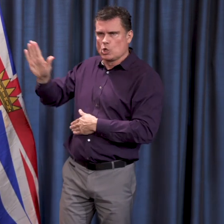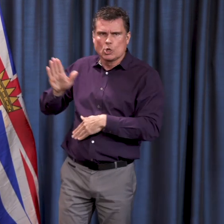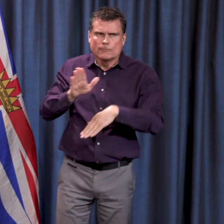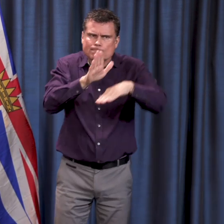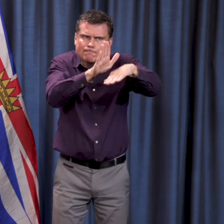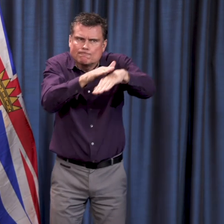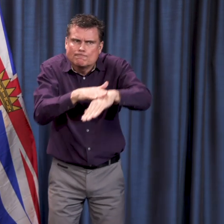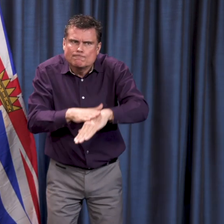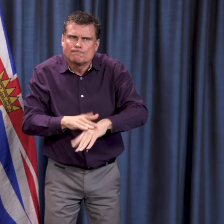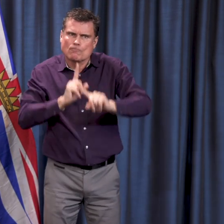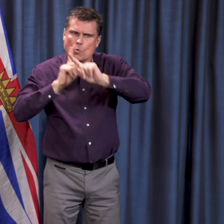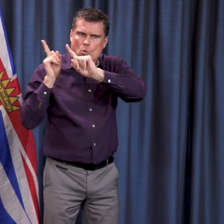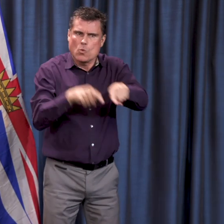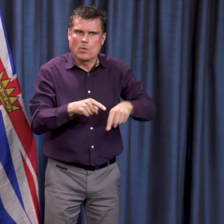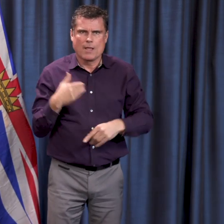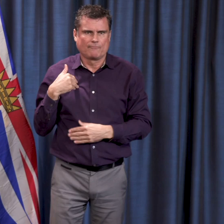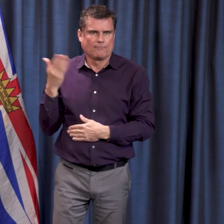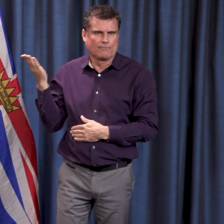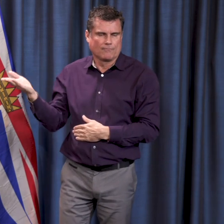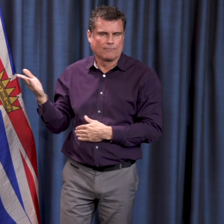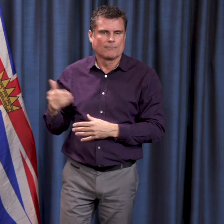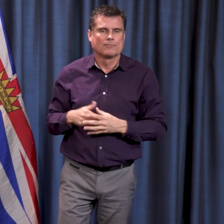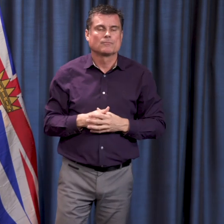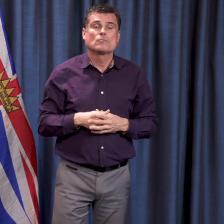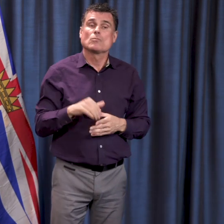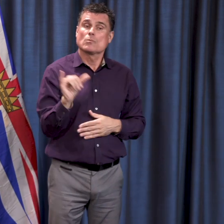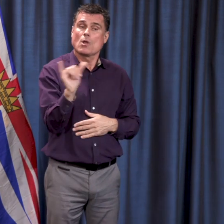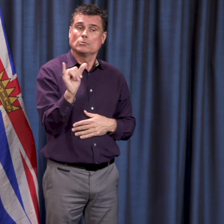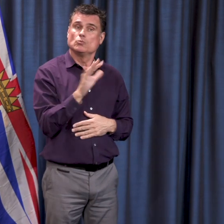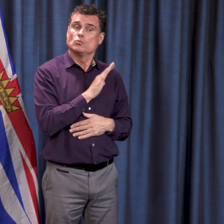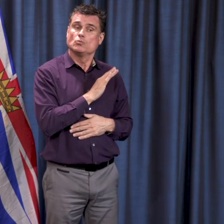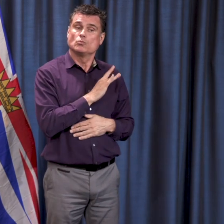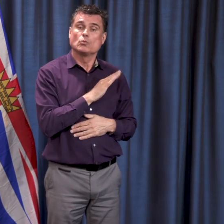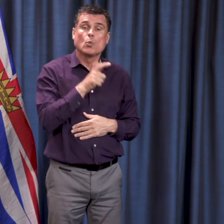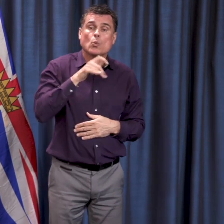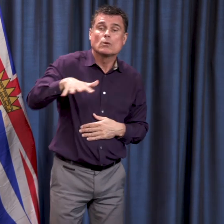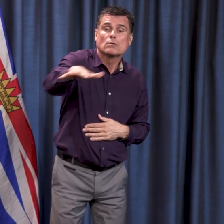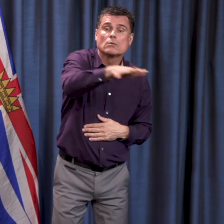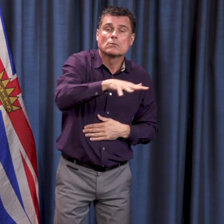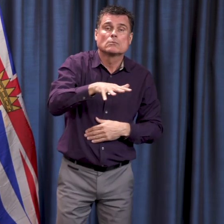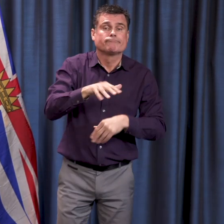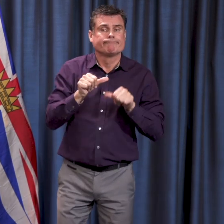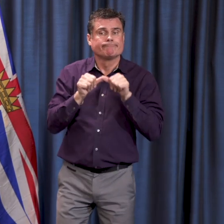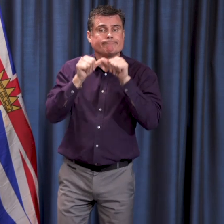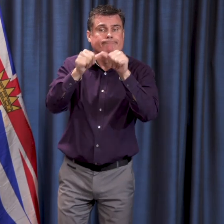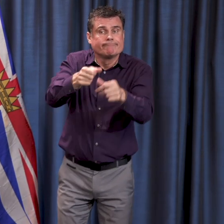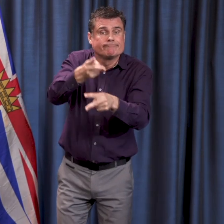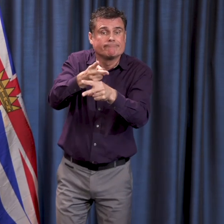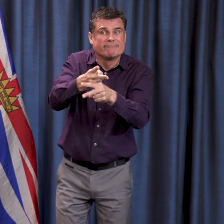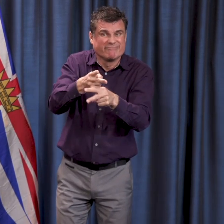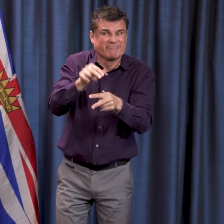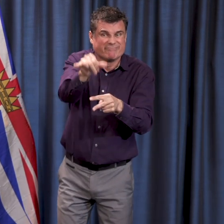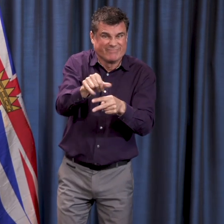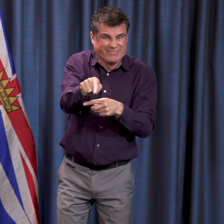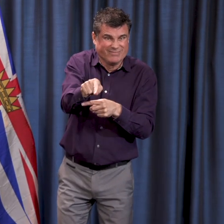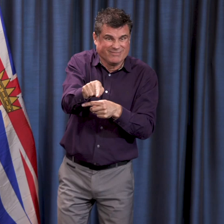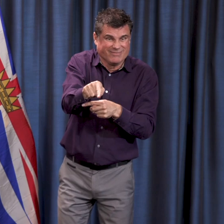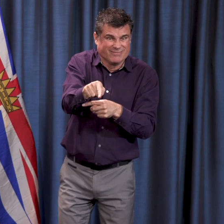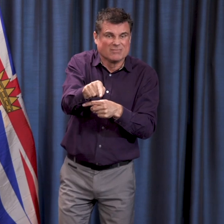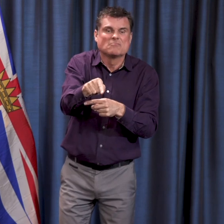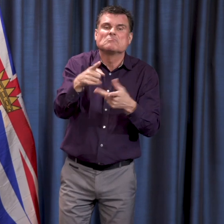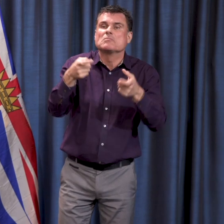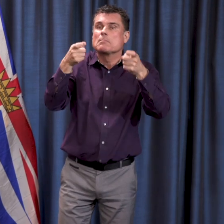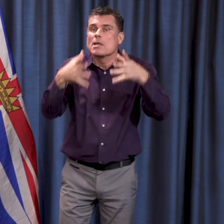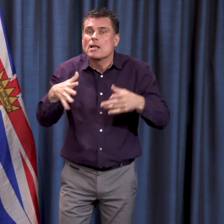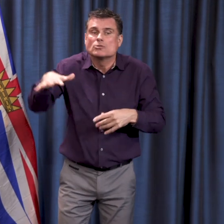work that's taking place in long-term care, led by those that represent management long-term care and